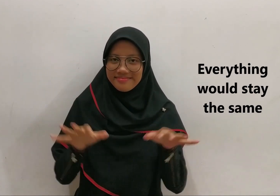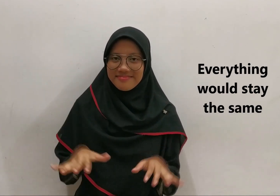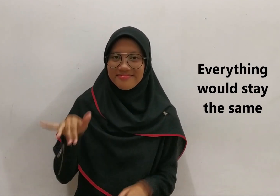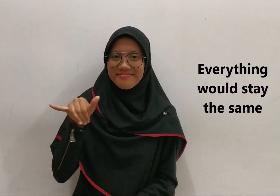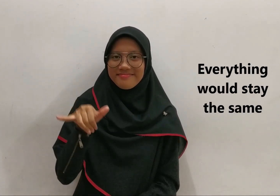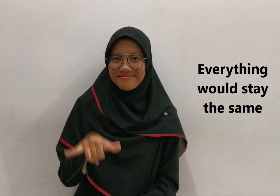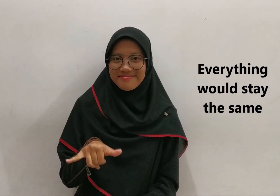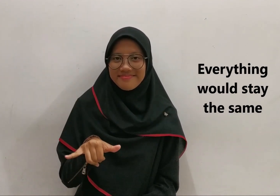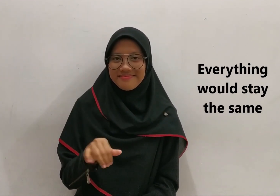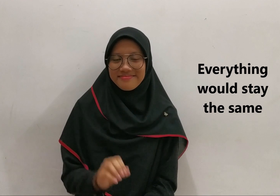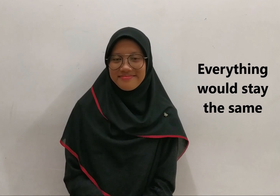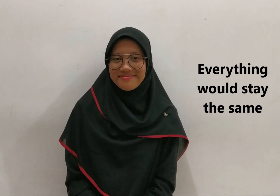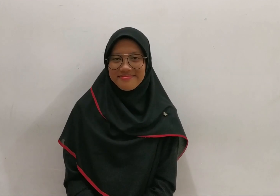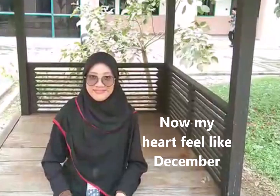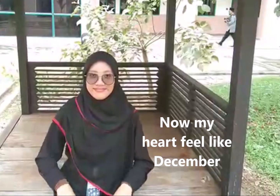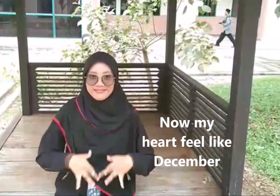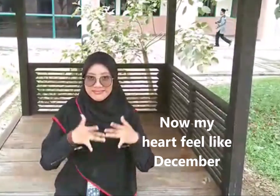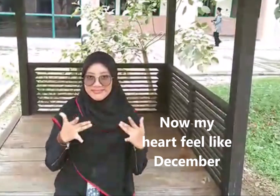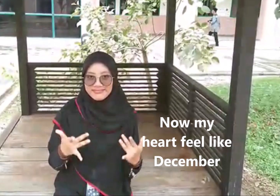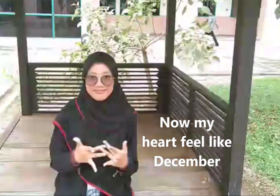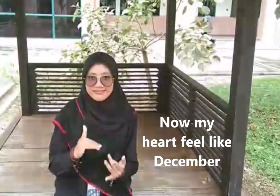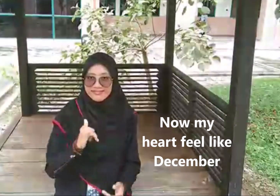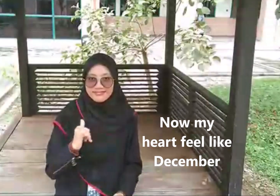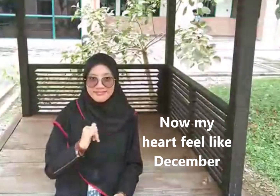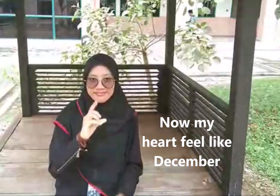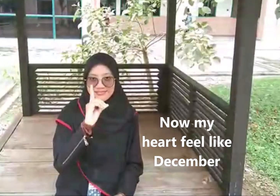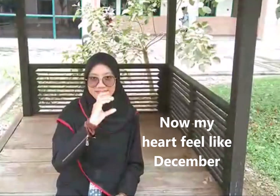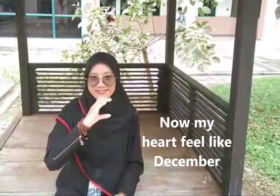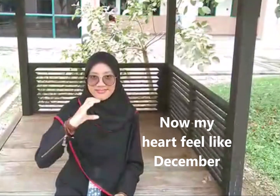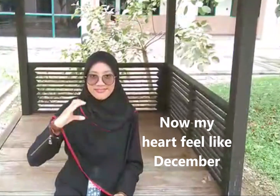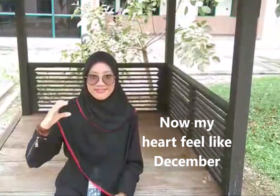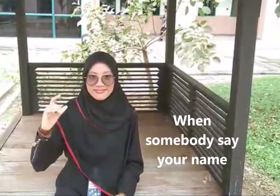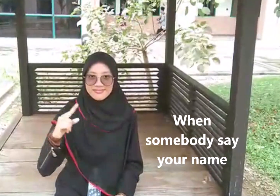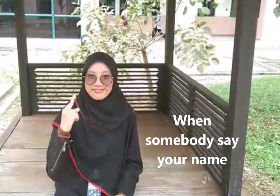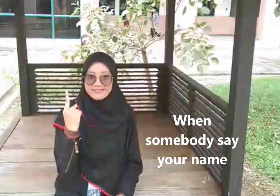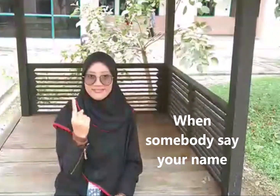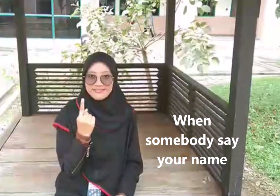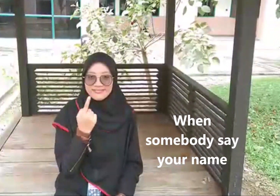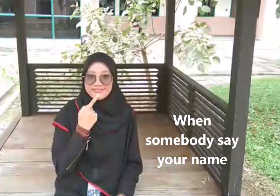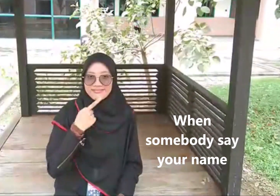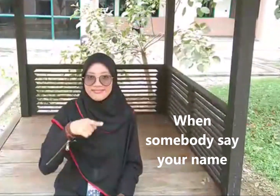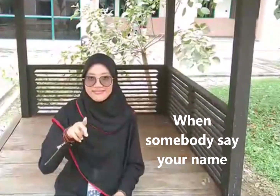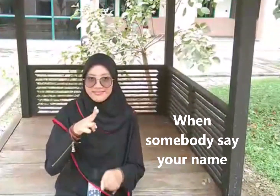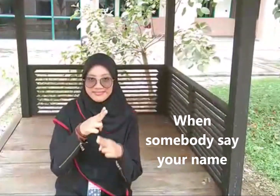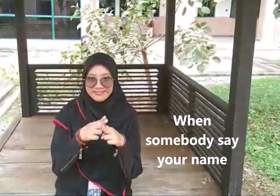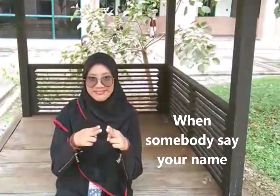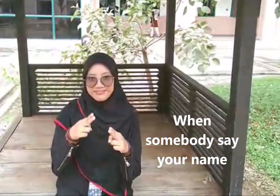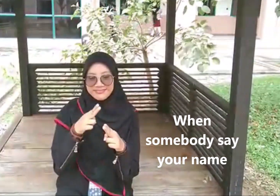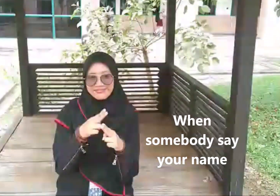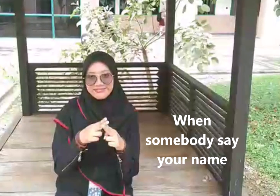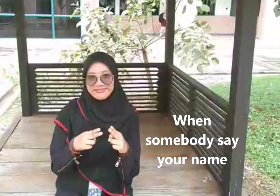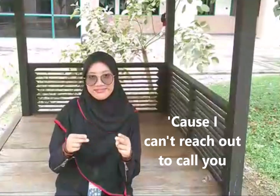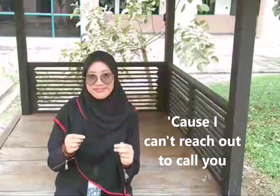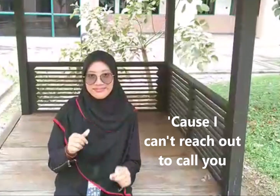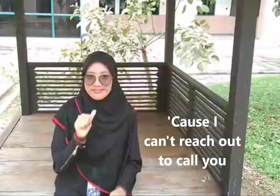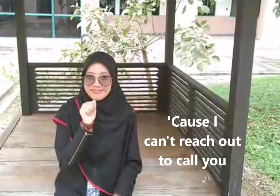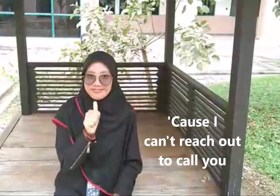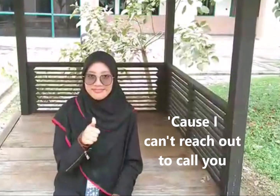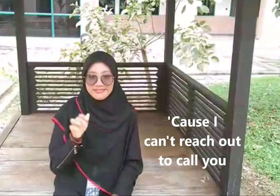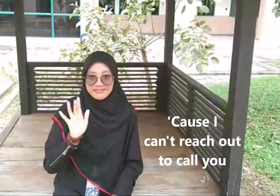stay the same Now my heart feel like December When somebody say your name Cause I can't reach